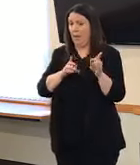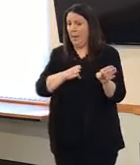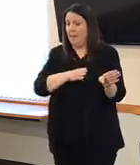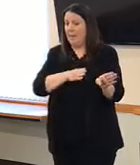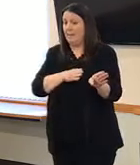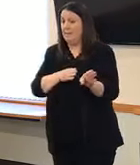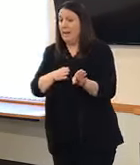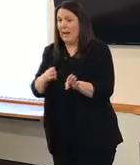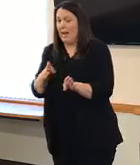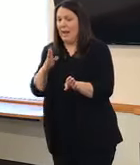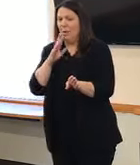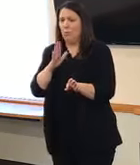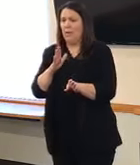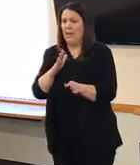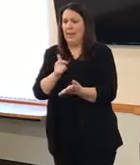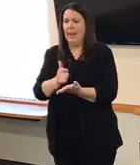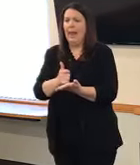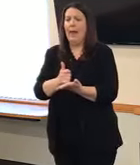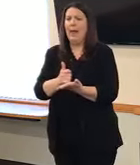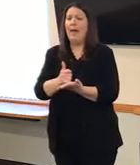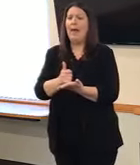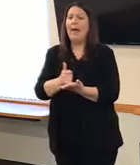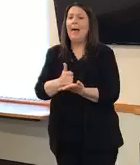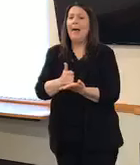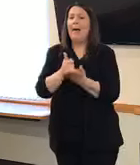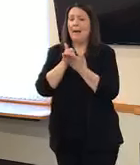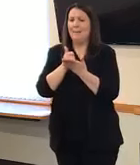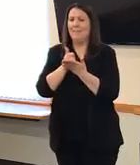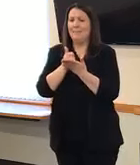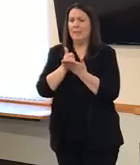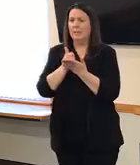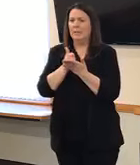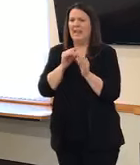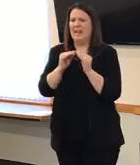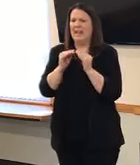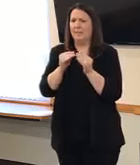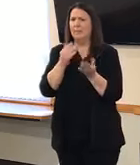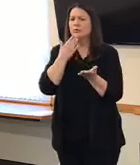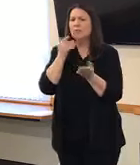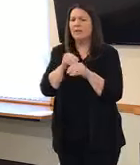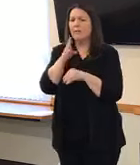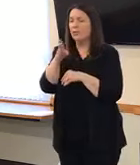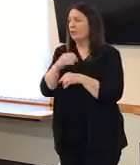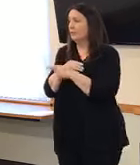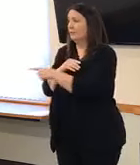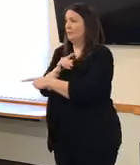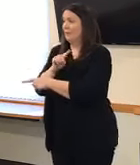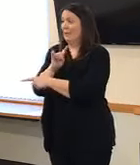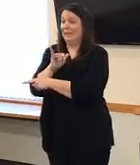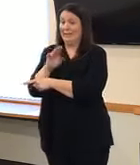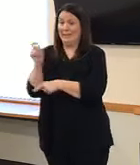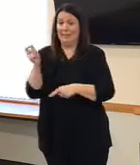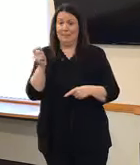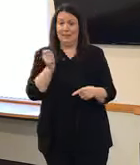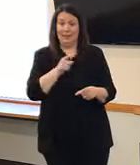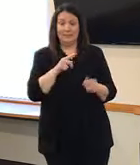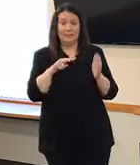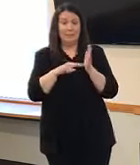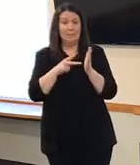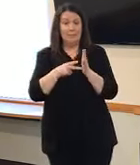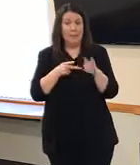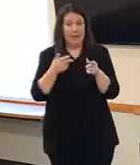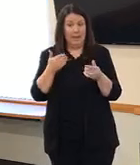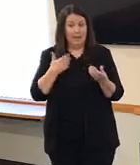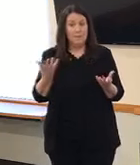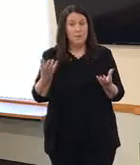actually helped kind of keep that lower than it would have been a year ago. Is it possible to put a percentage or a number on the current capacity